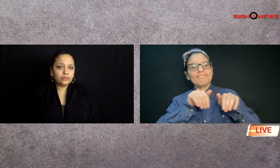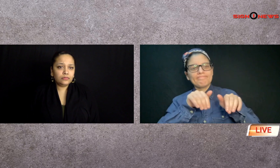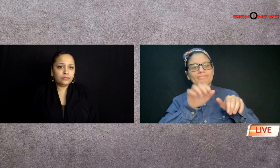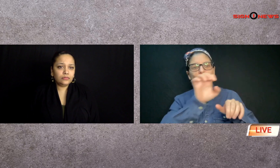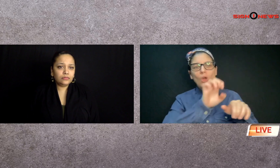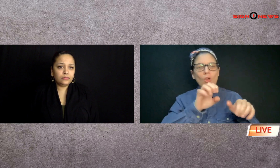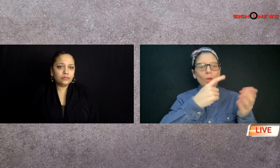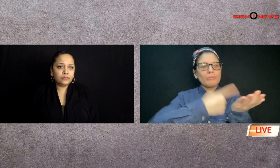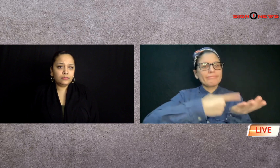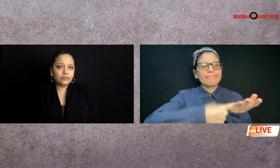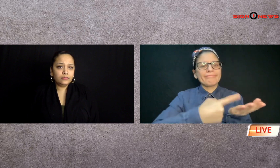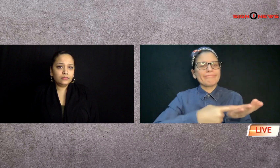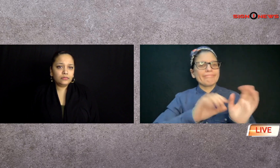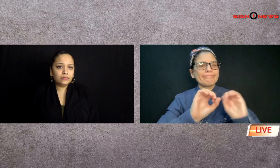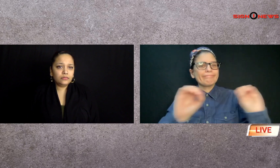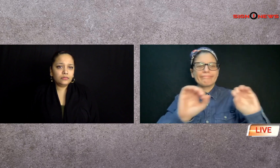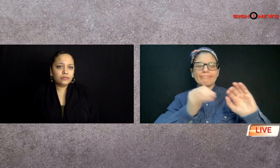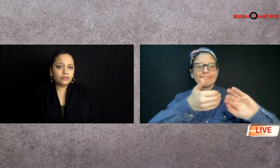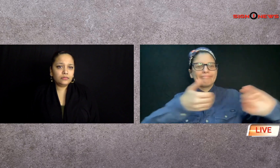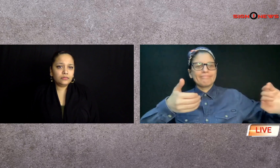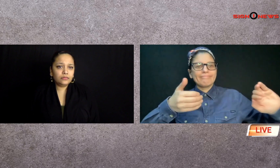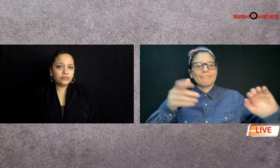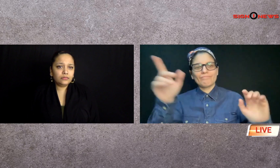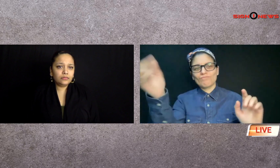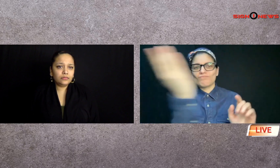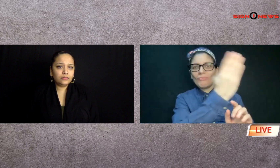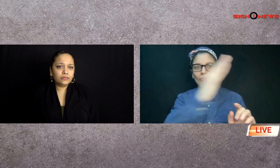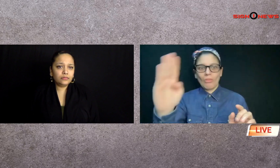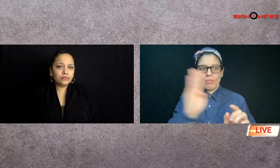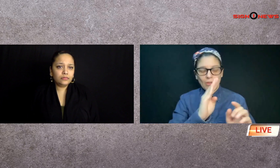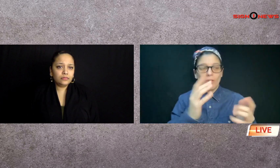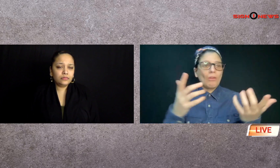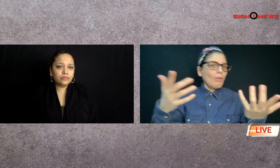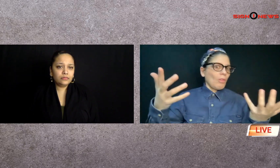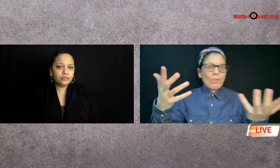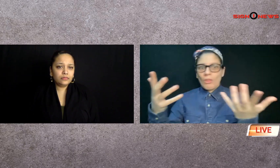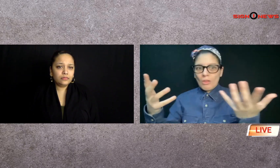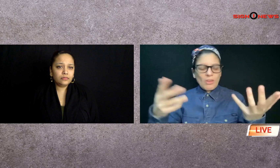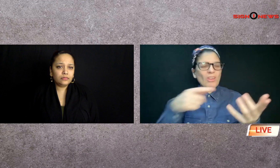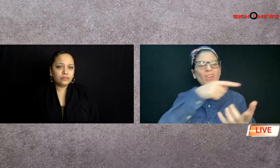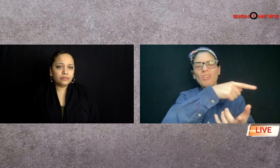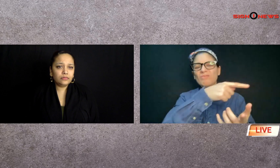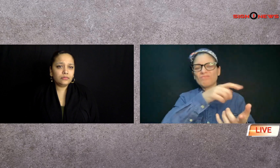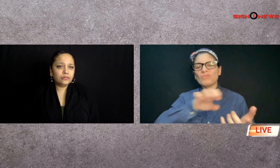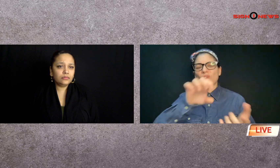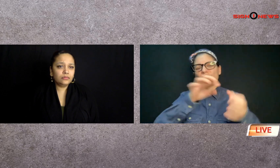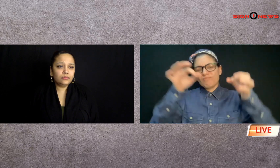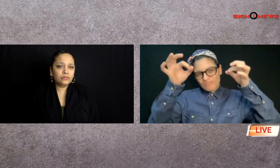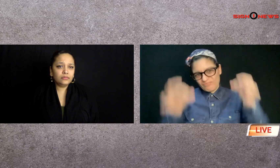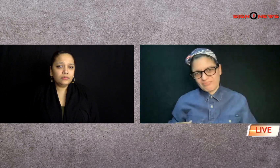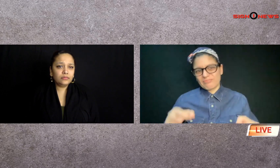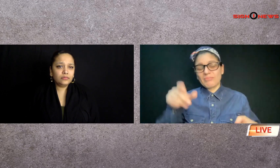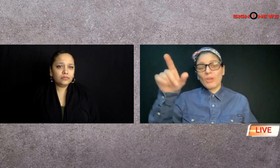Putin responded that Ukraine needs to stand down and not join NATO